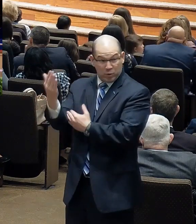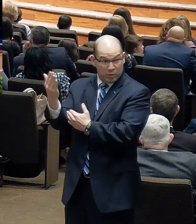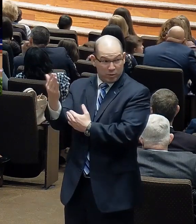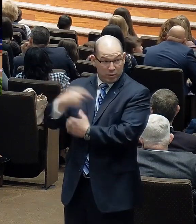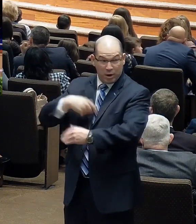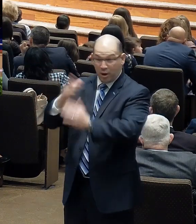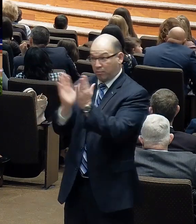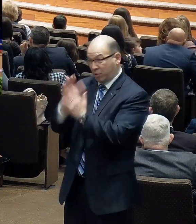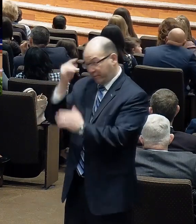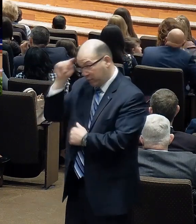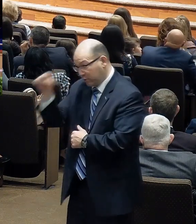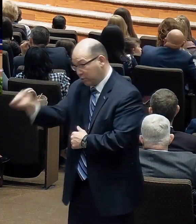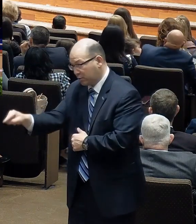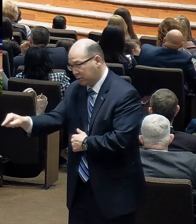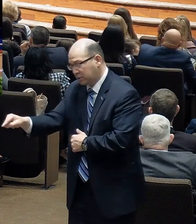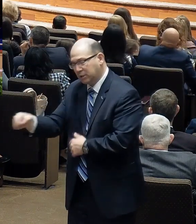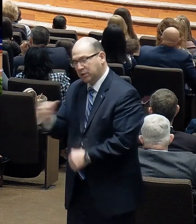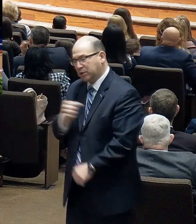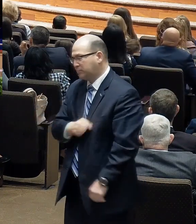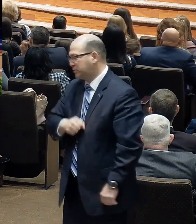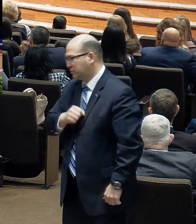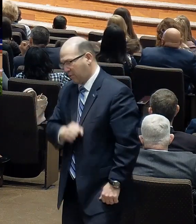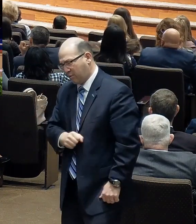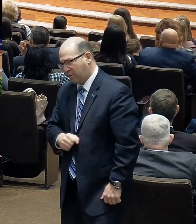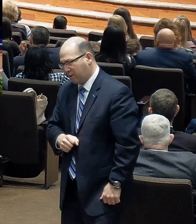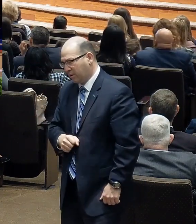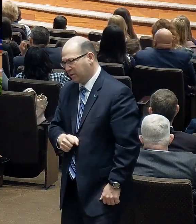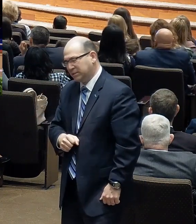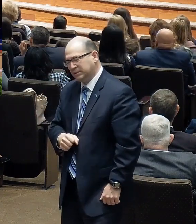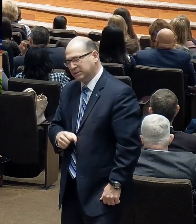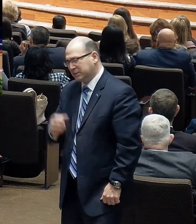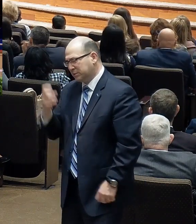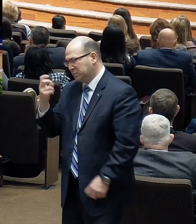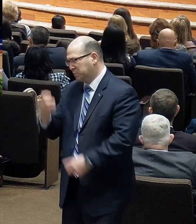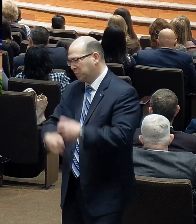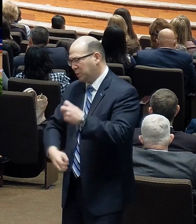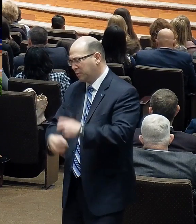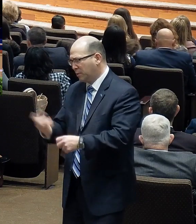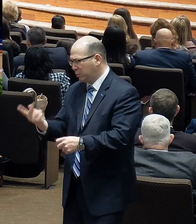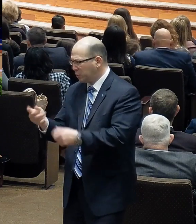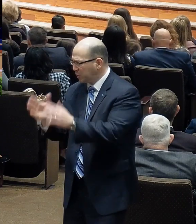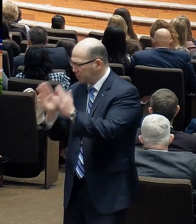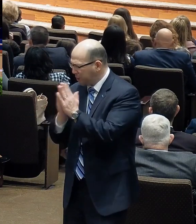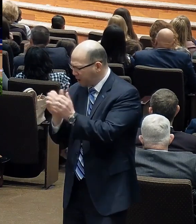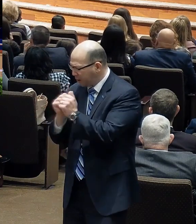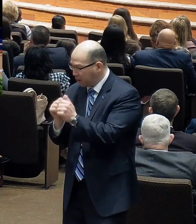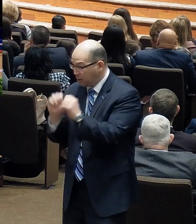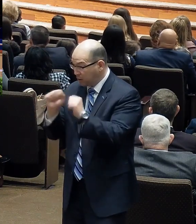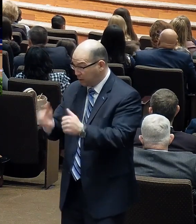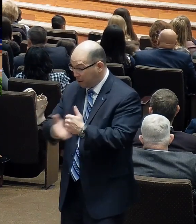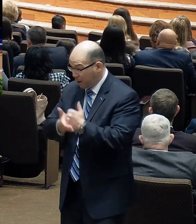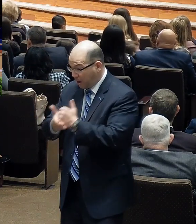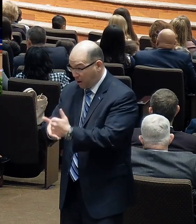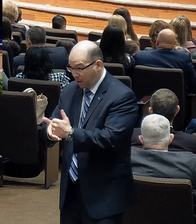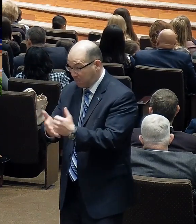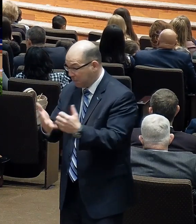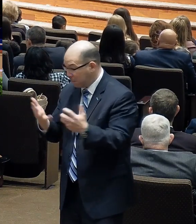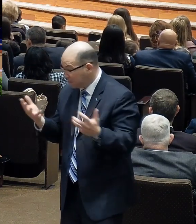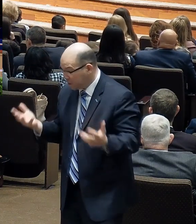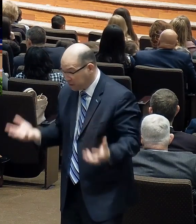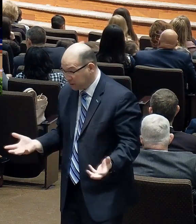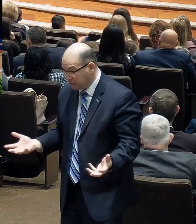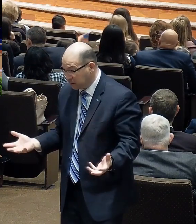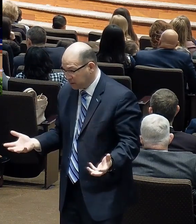I said there, I said, I'm sorry that you have to face that. And we prayed. We might say, is there anything I can do for you? I've never heard, I'm glad